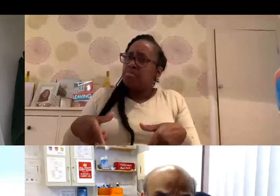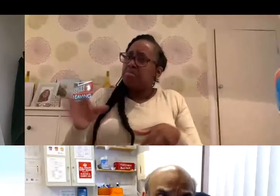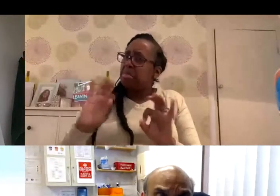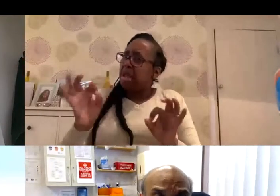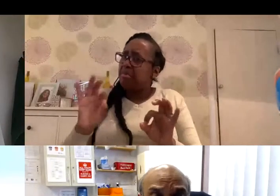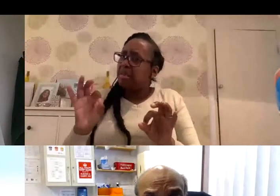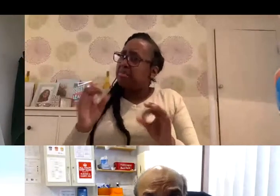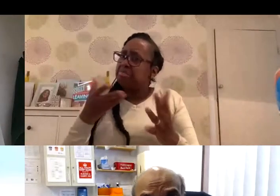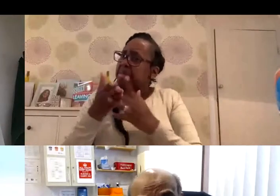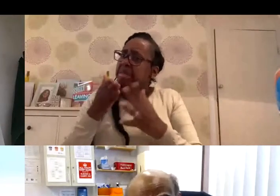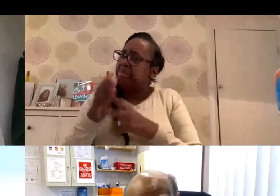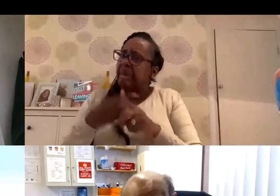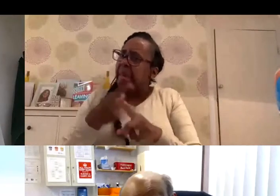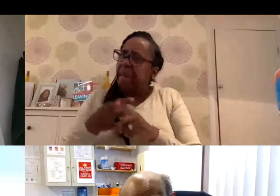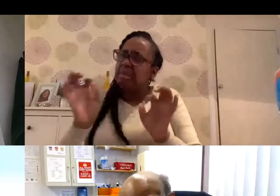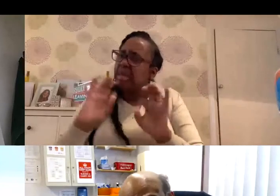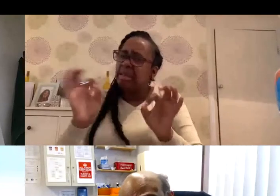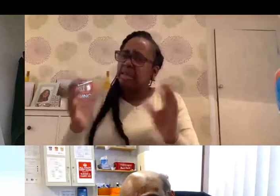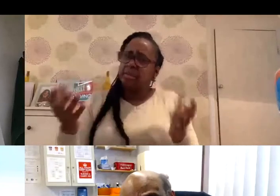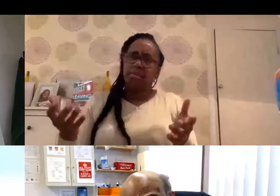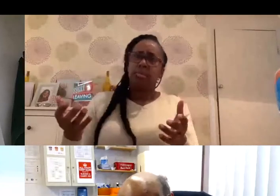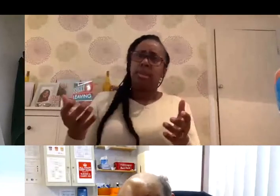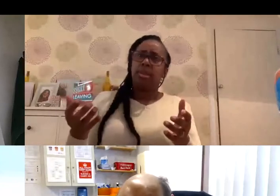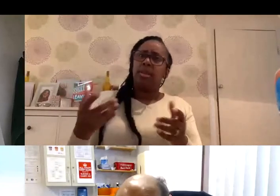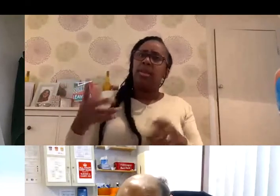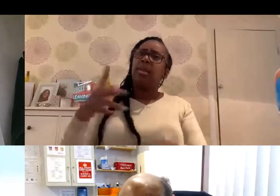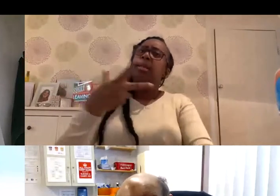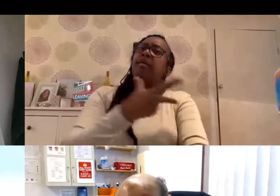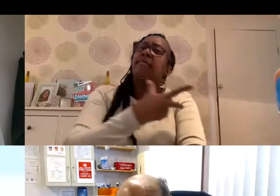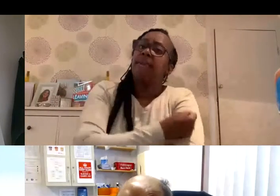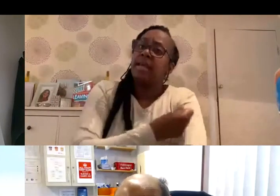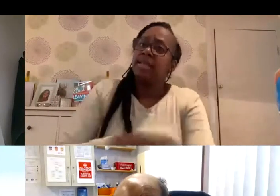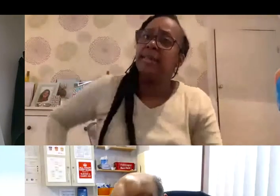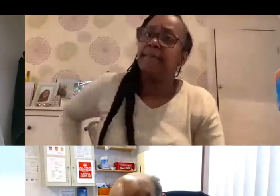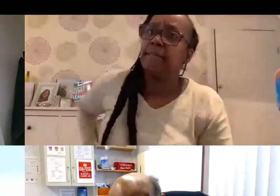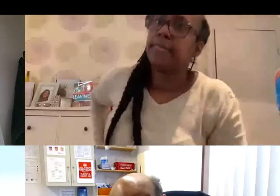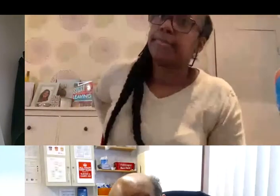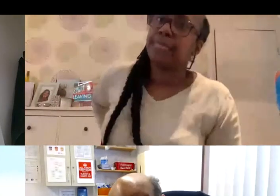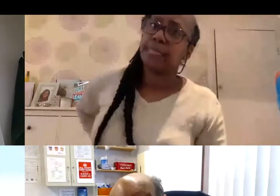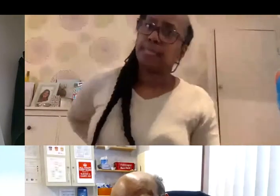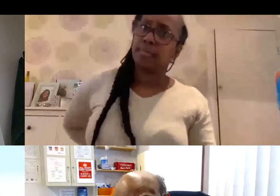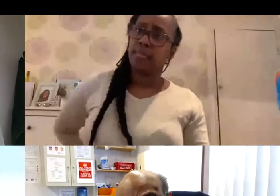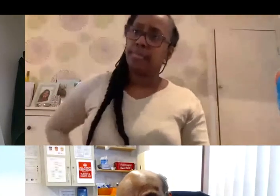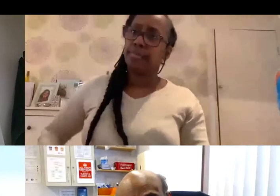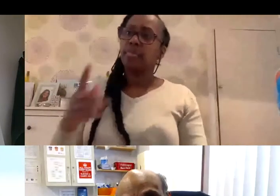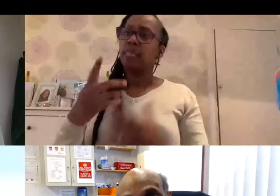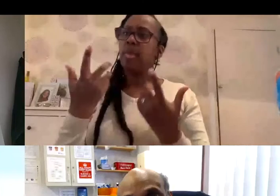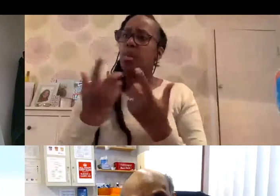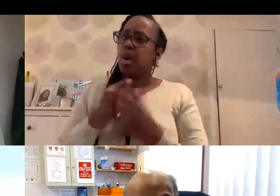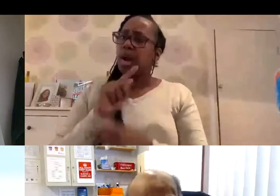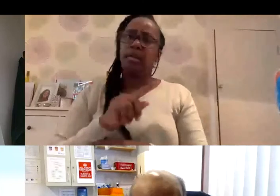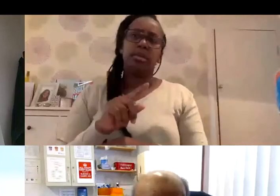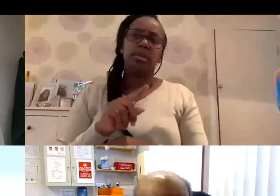the eggs. Now, the vaccine, the reason that, I think the reason this issue arises is